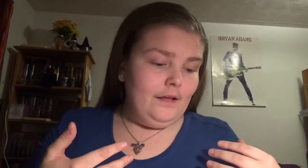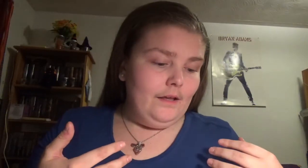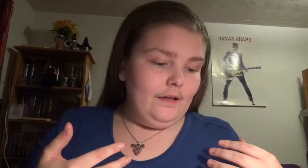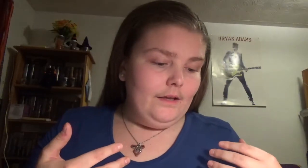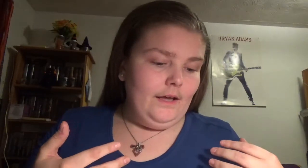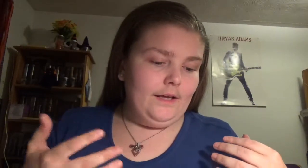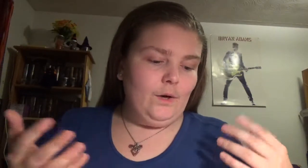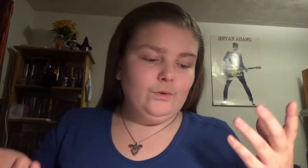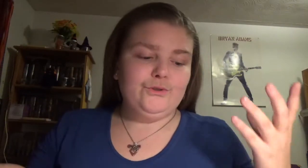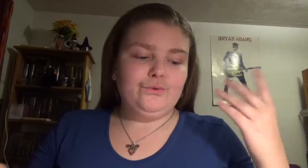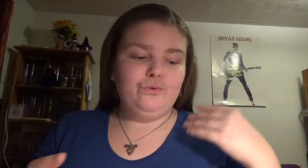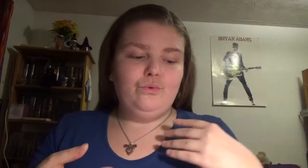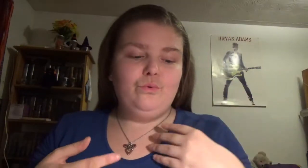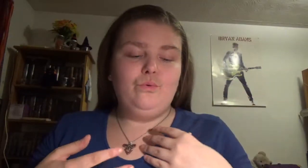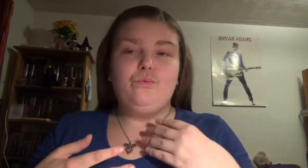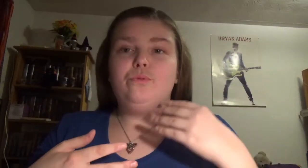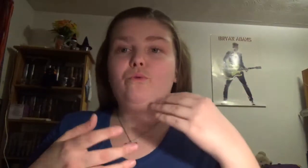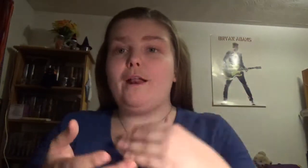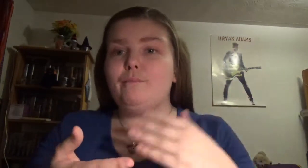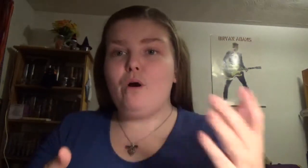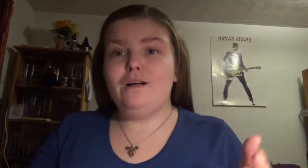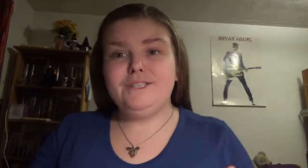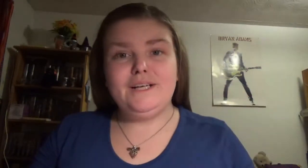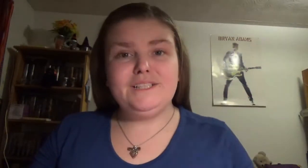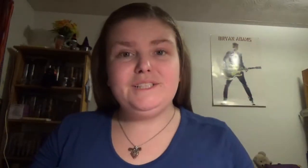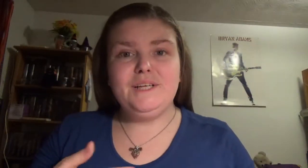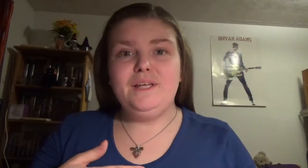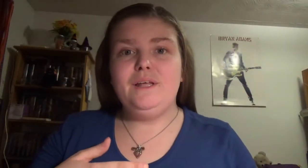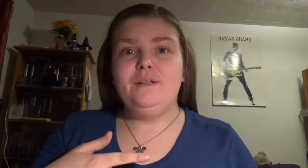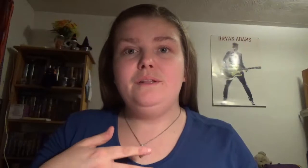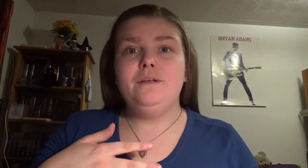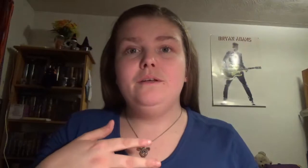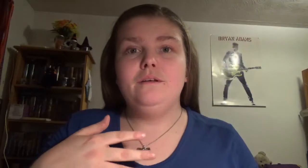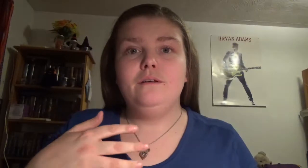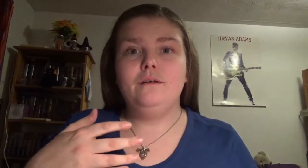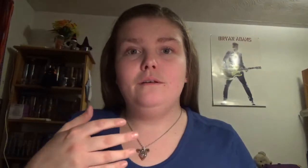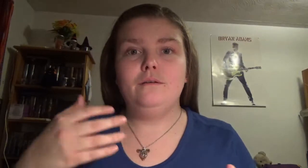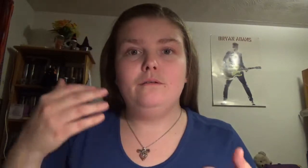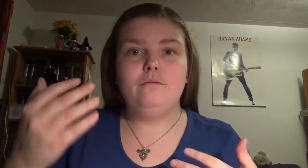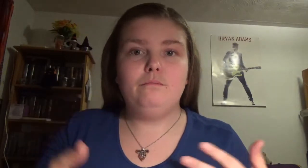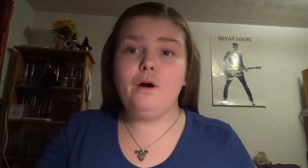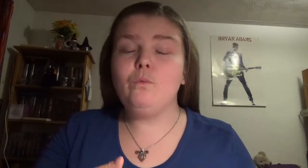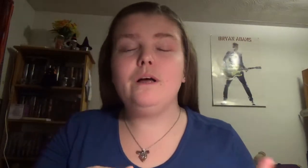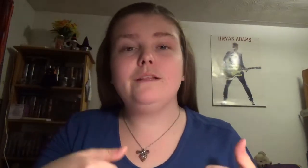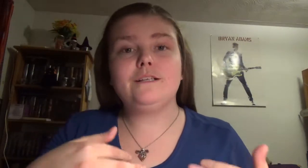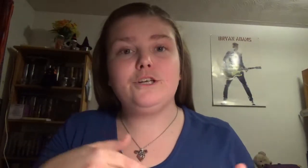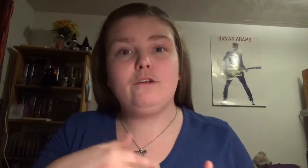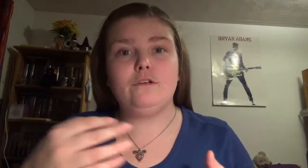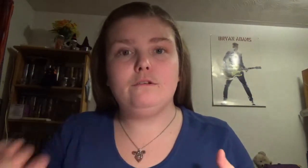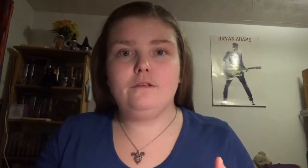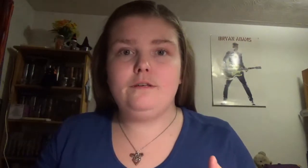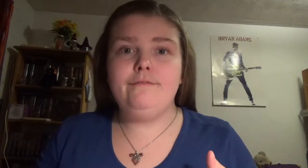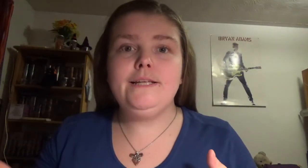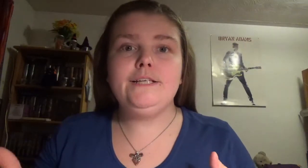It goes through the writing process in part one, like start to finish,